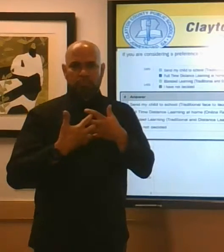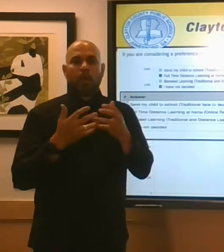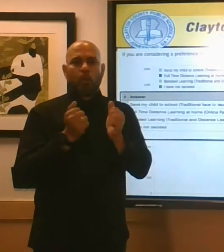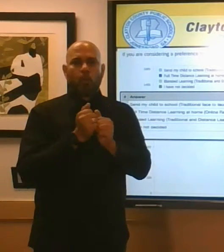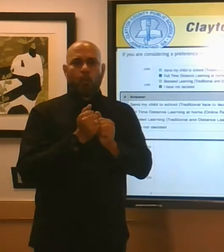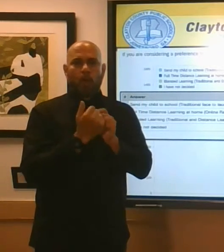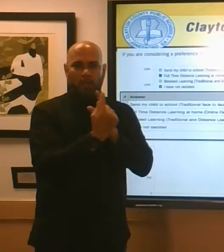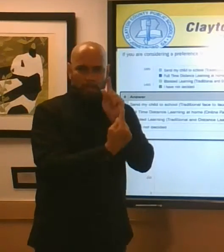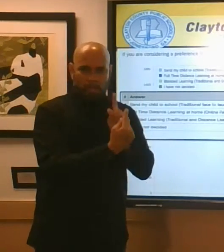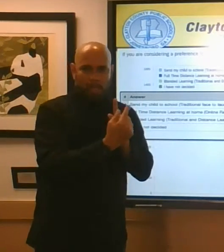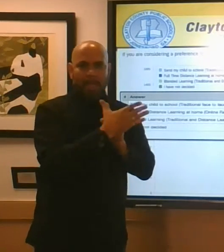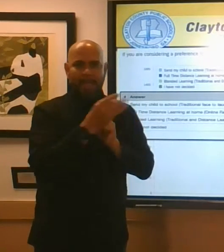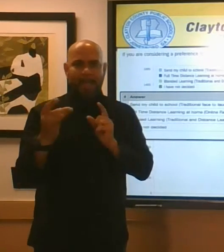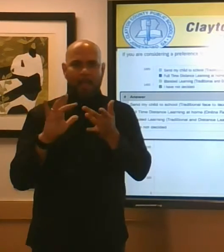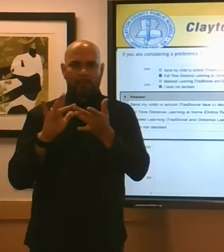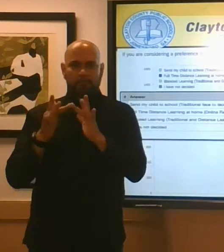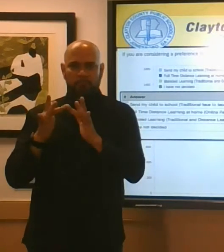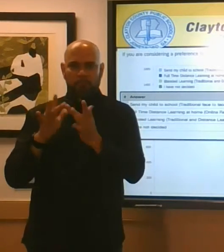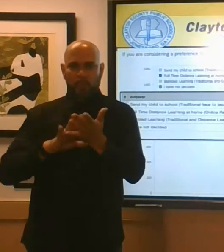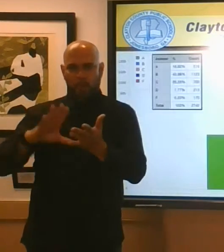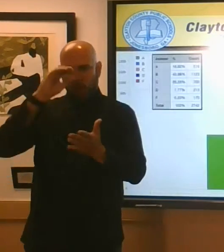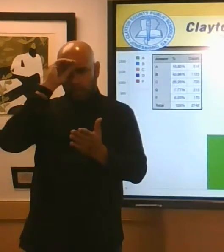-face and virtual learning